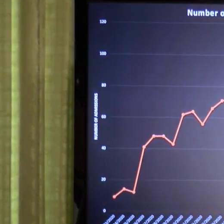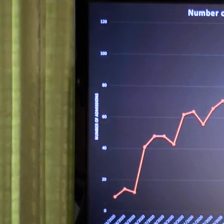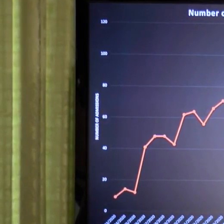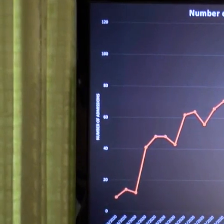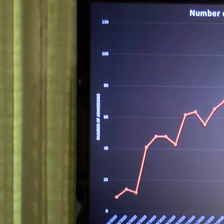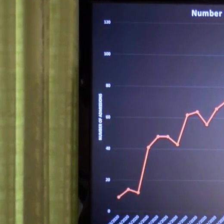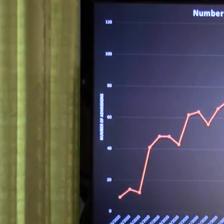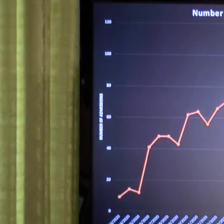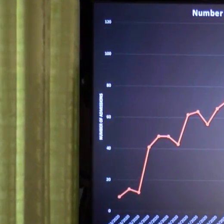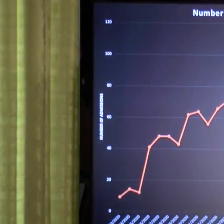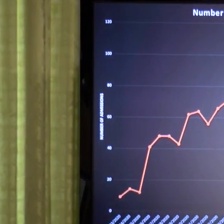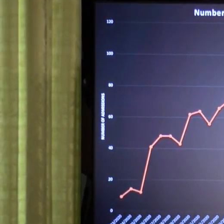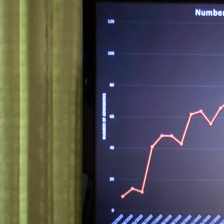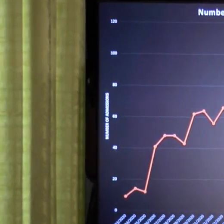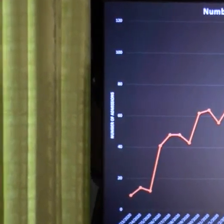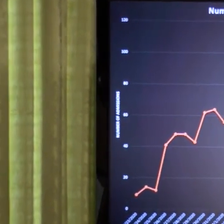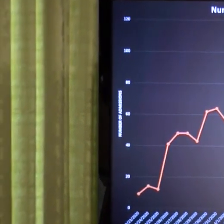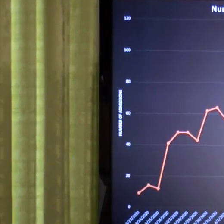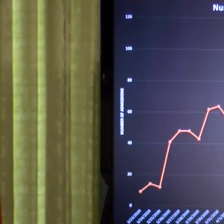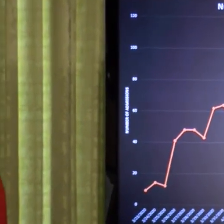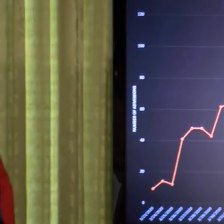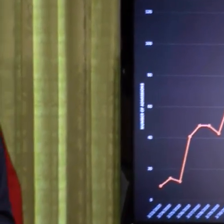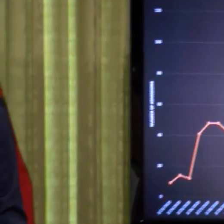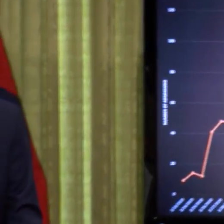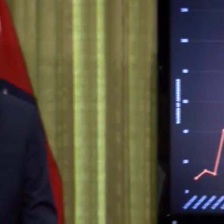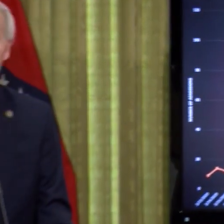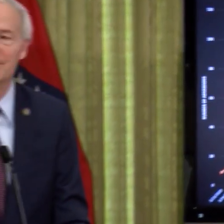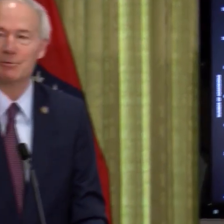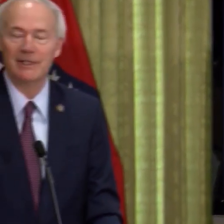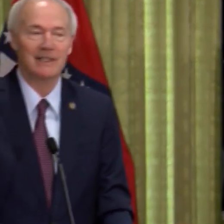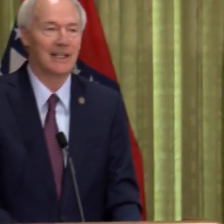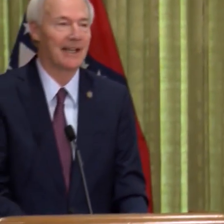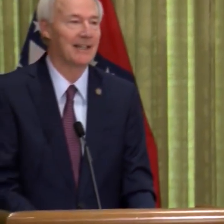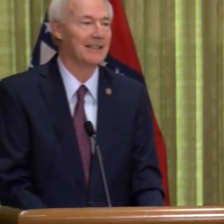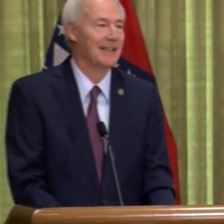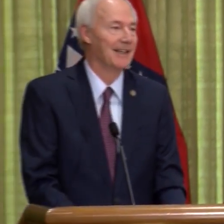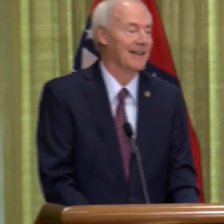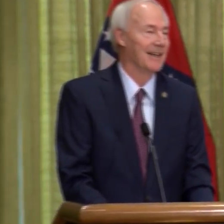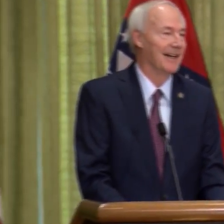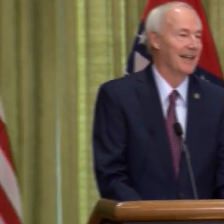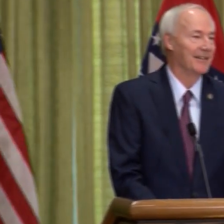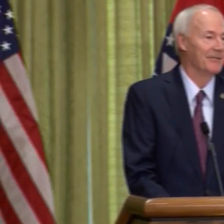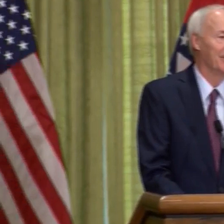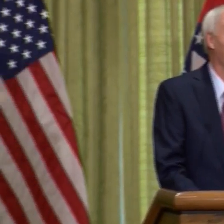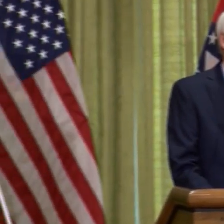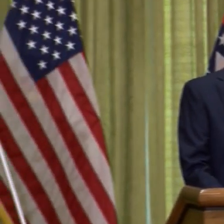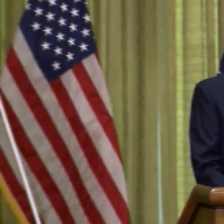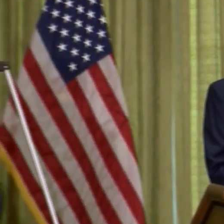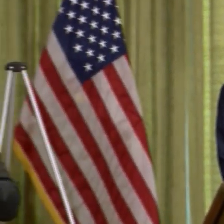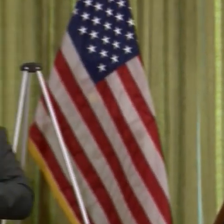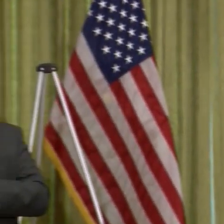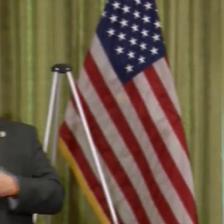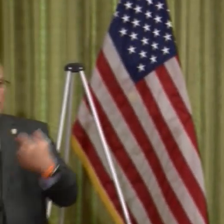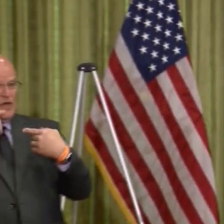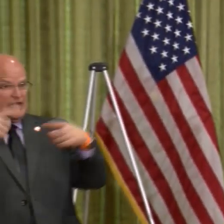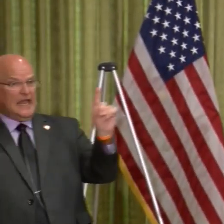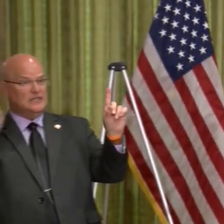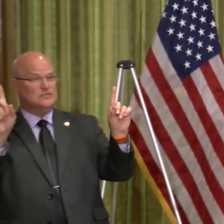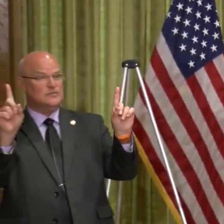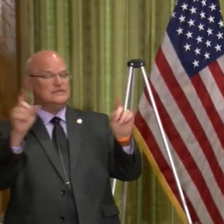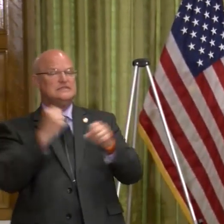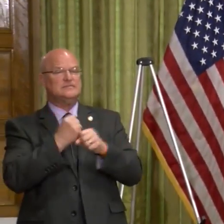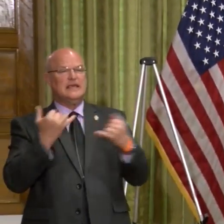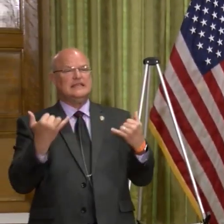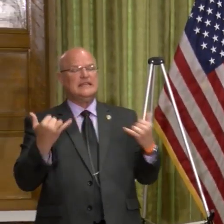encouraging news. Today, as we indicated, I have two announcements to